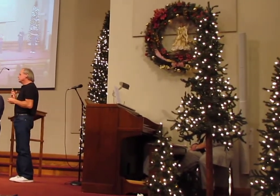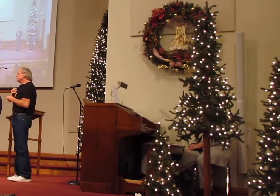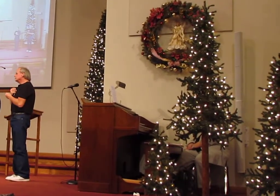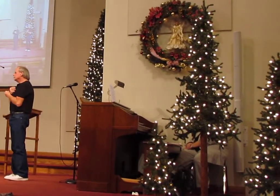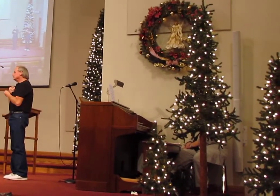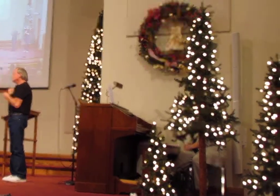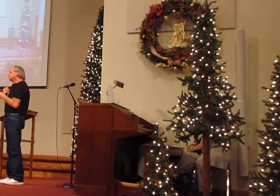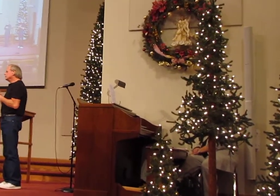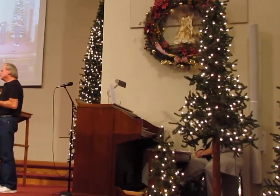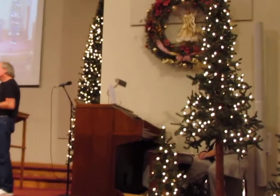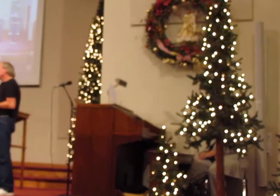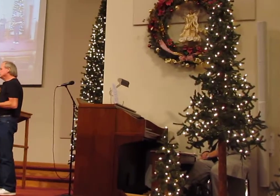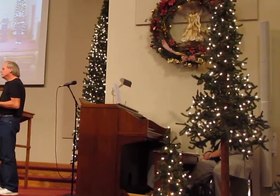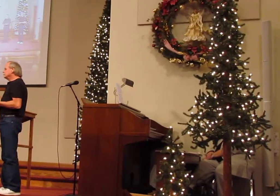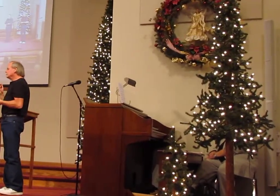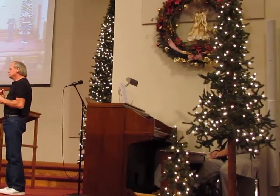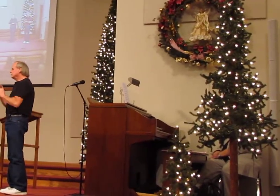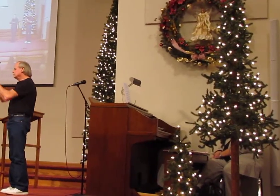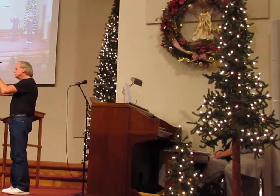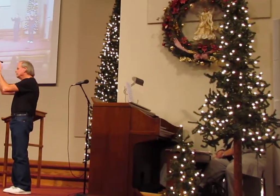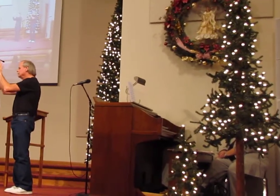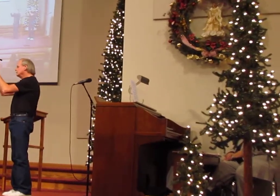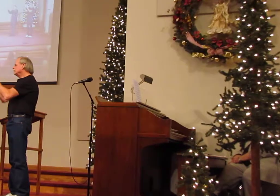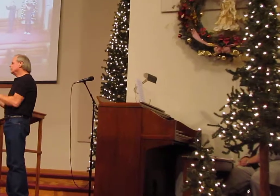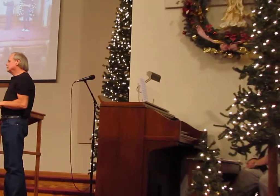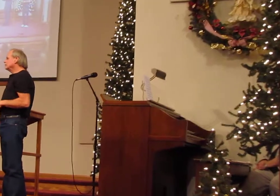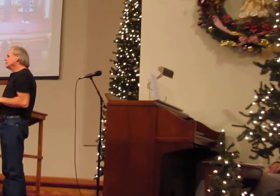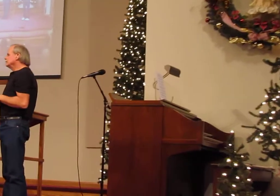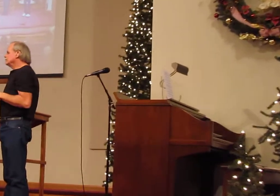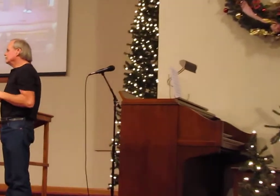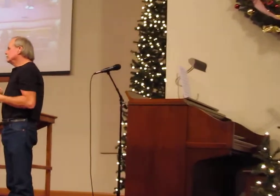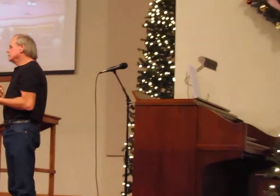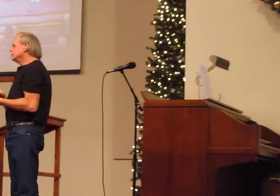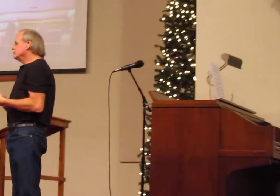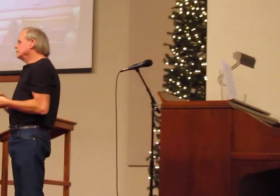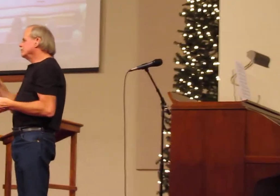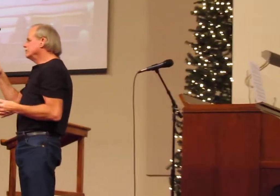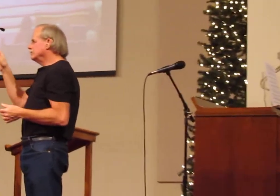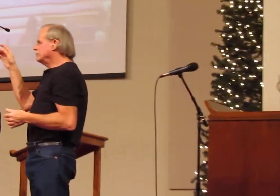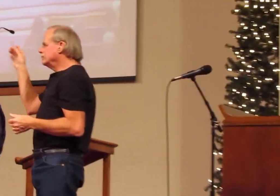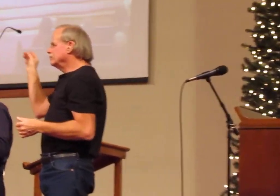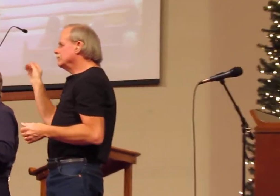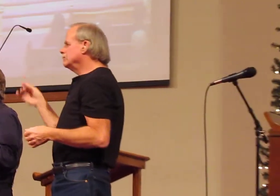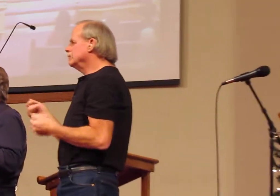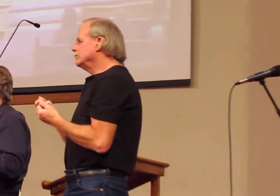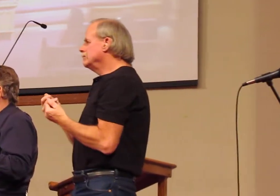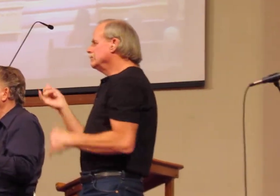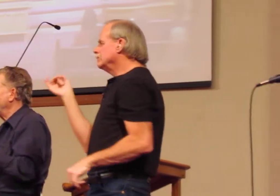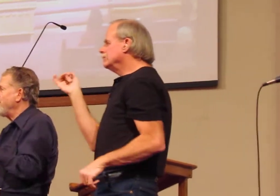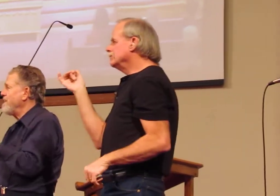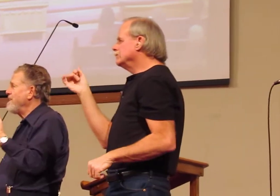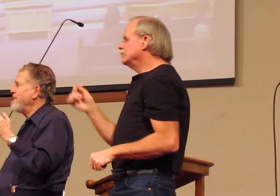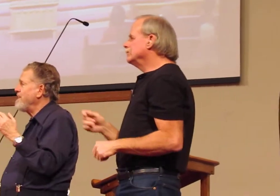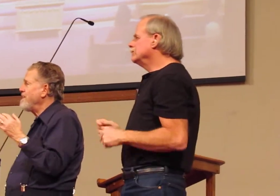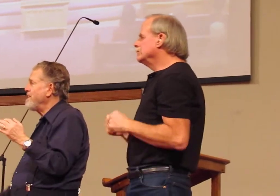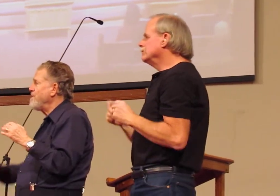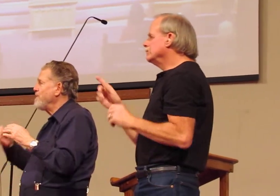to come. Silent night, holy night,